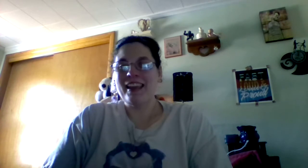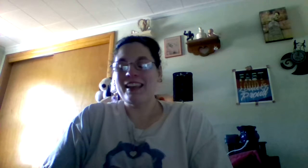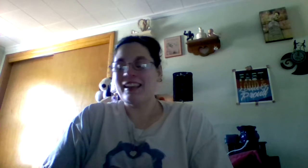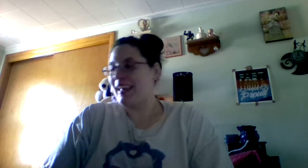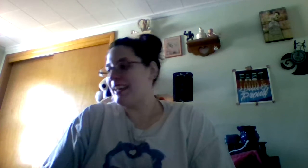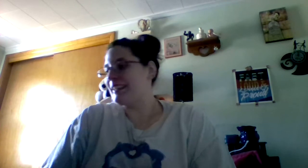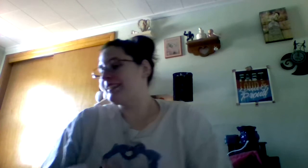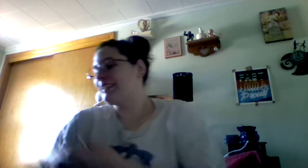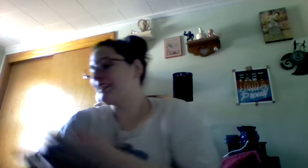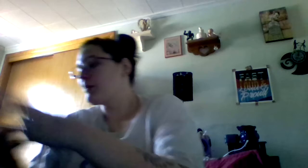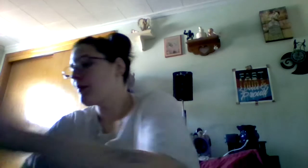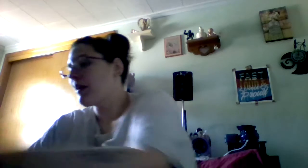Yes, come here bear.